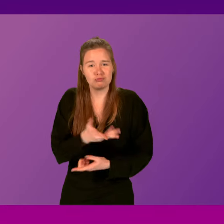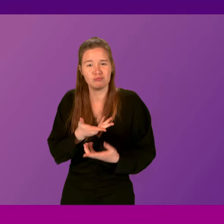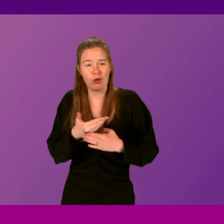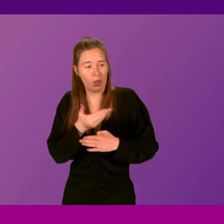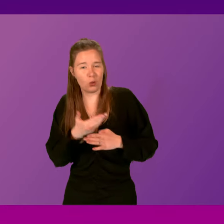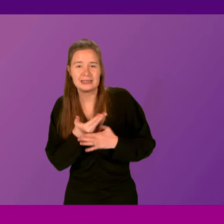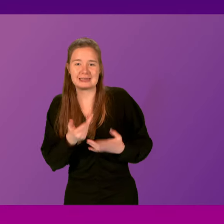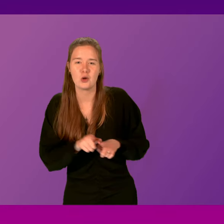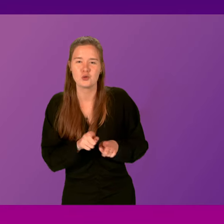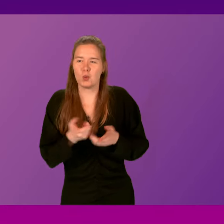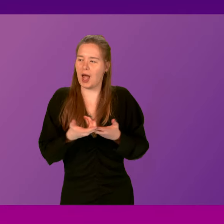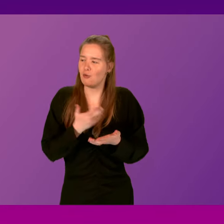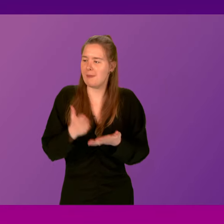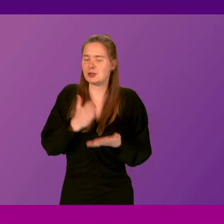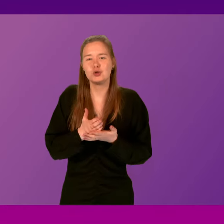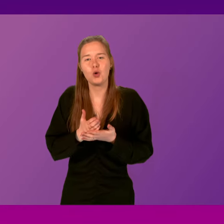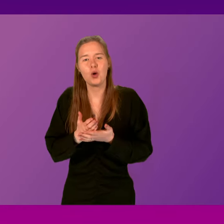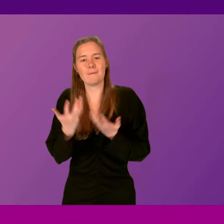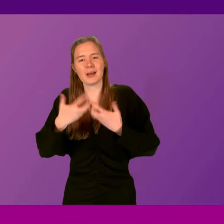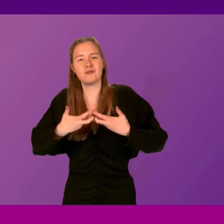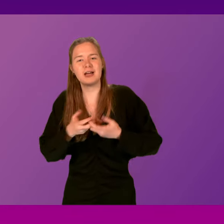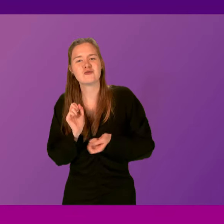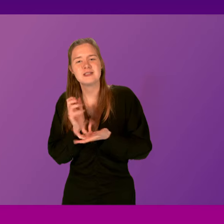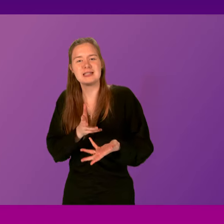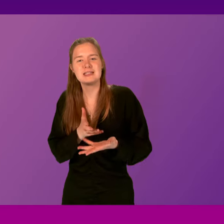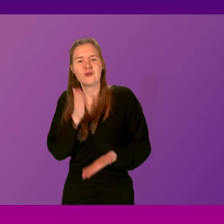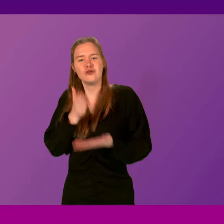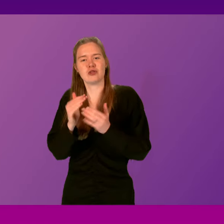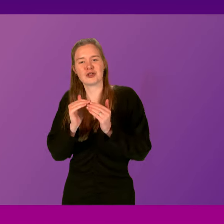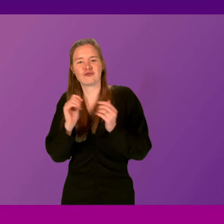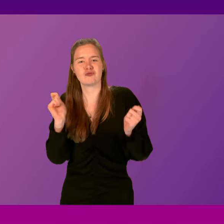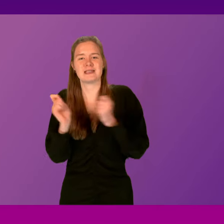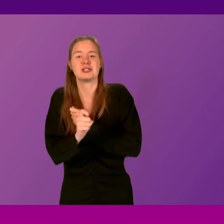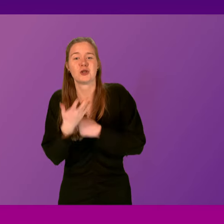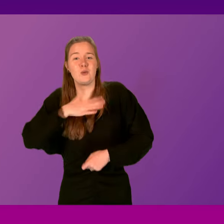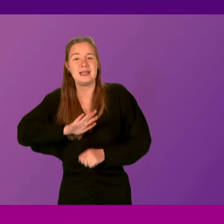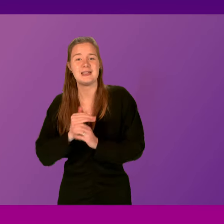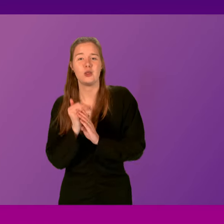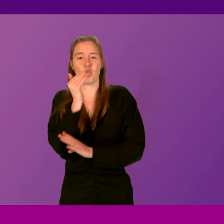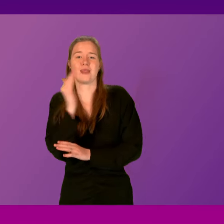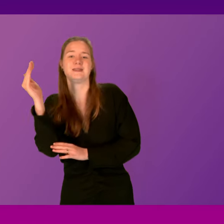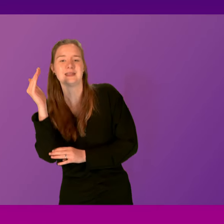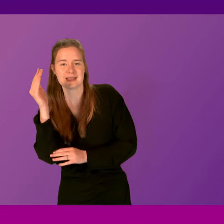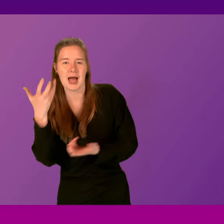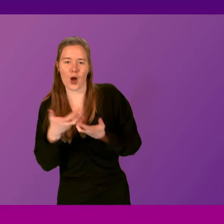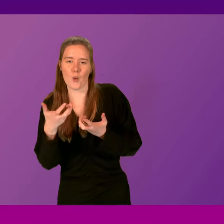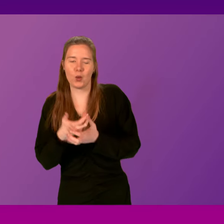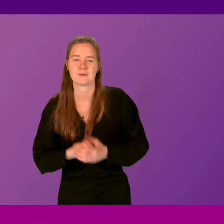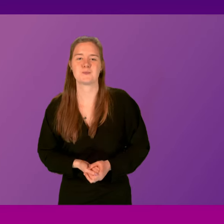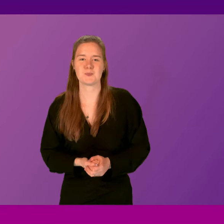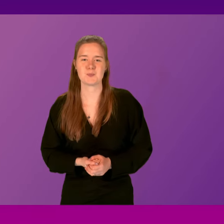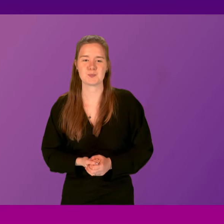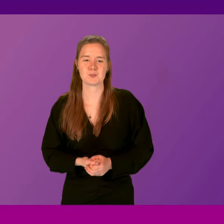and how can we ensure we get the manufacturing facilities for the just transition we need in the North East? First Minister. I